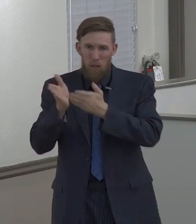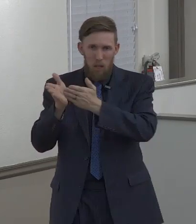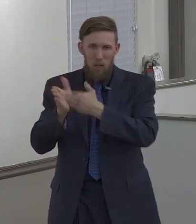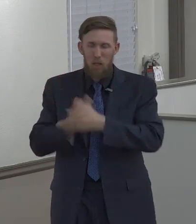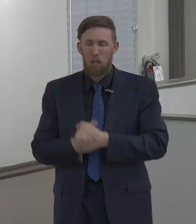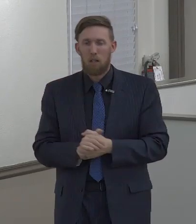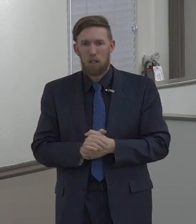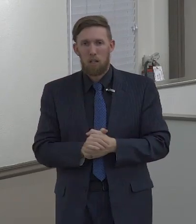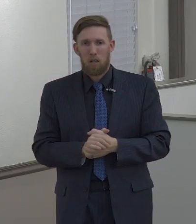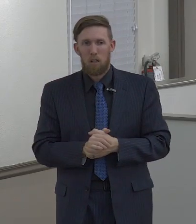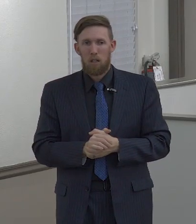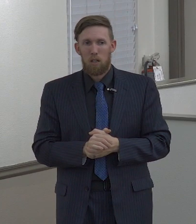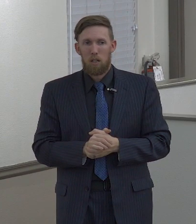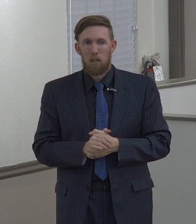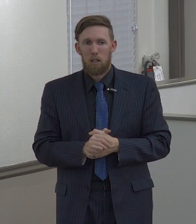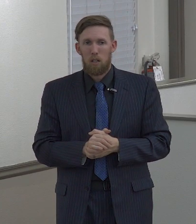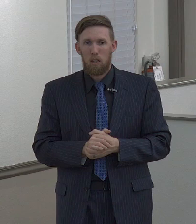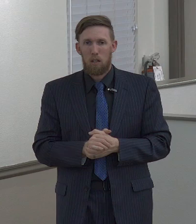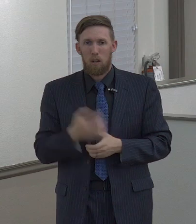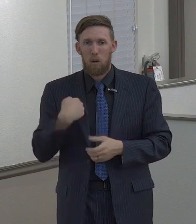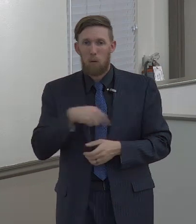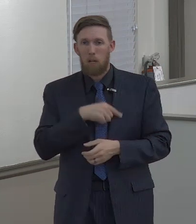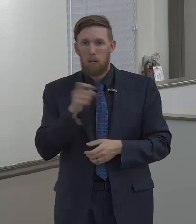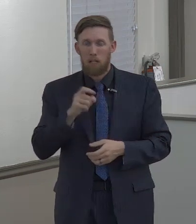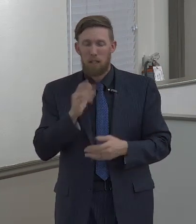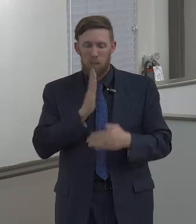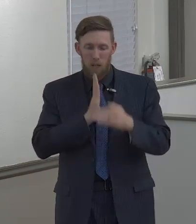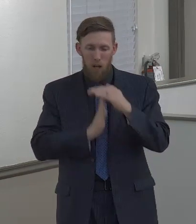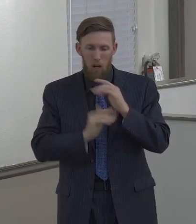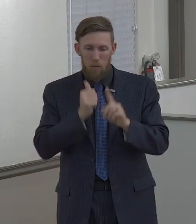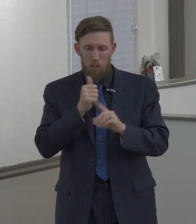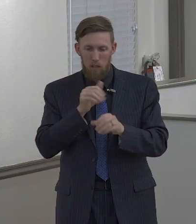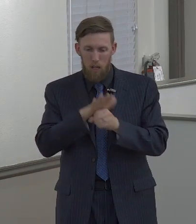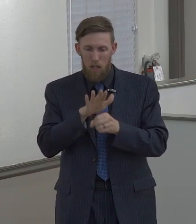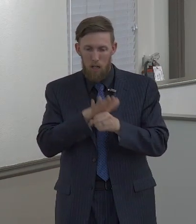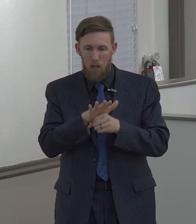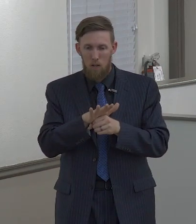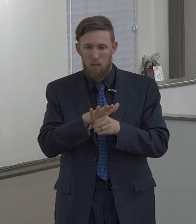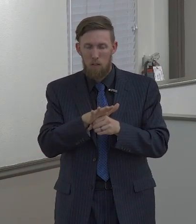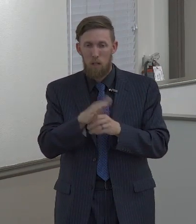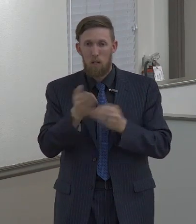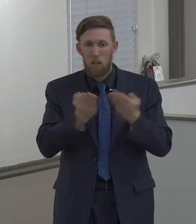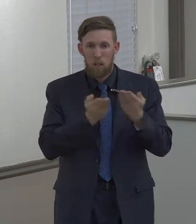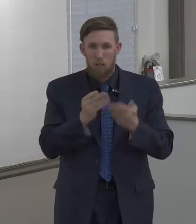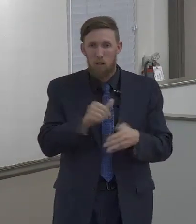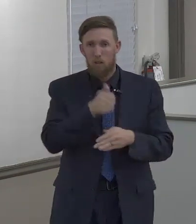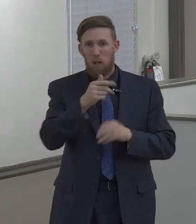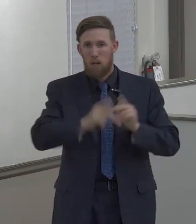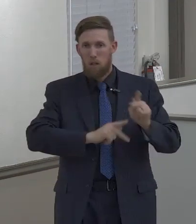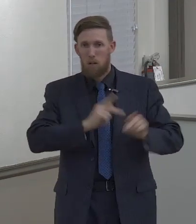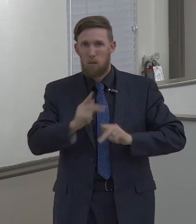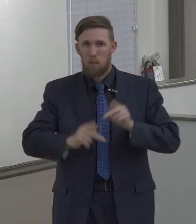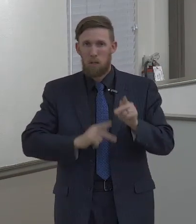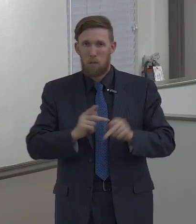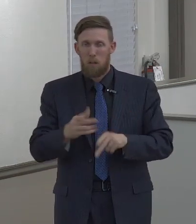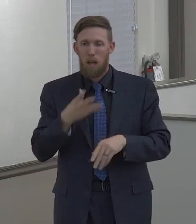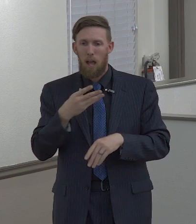lower ourselves to serve another person? He is an example